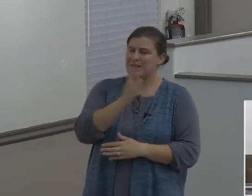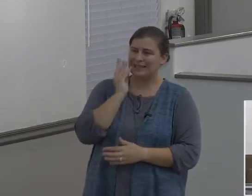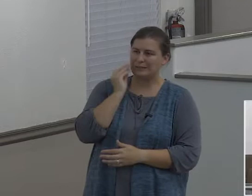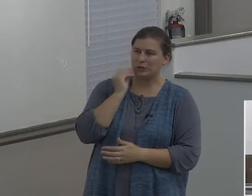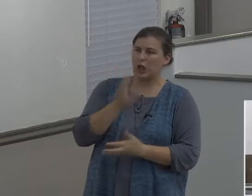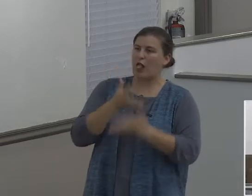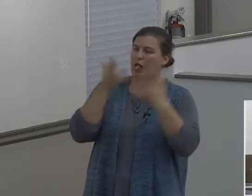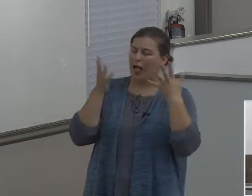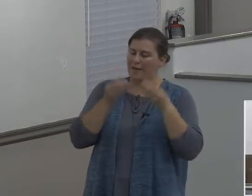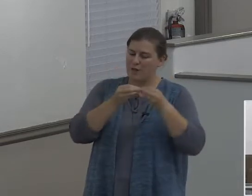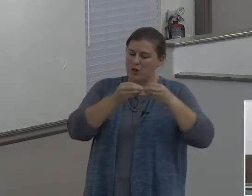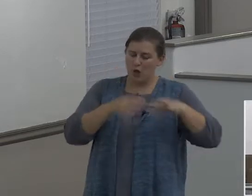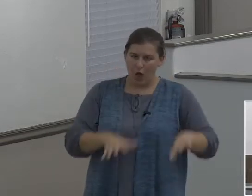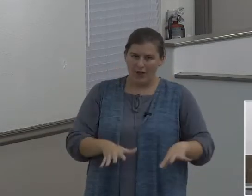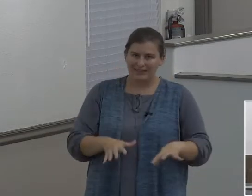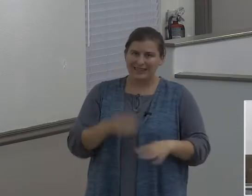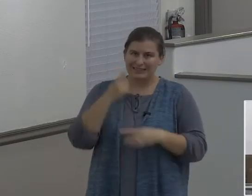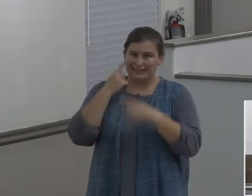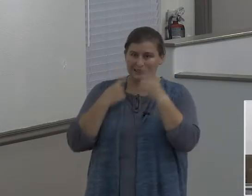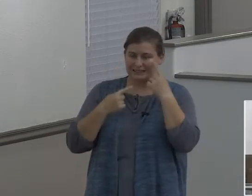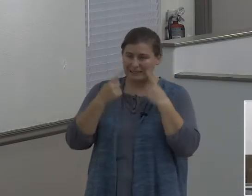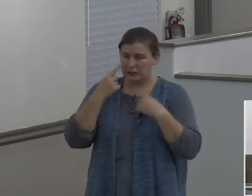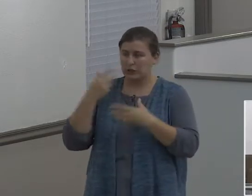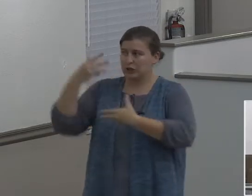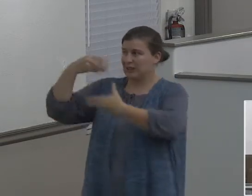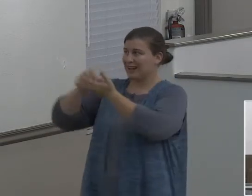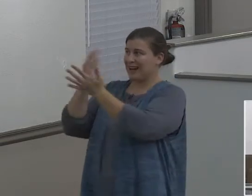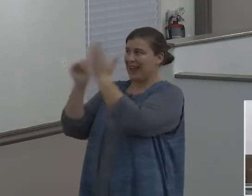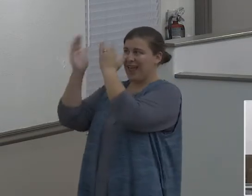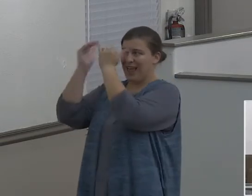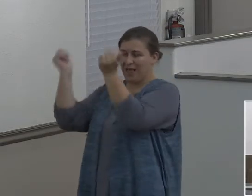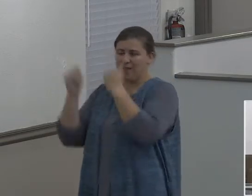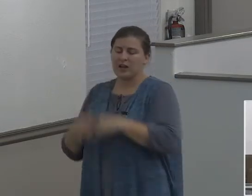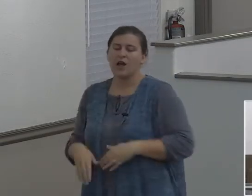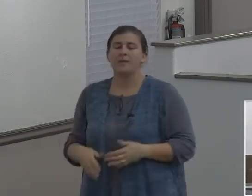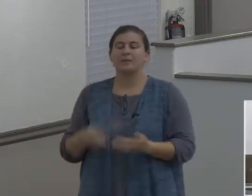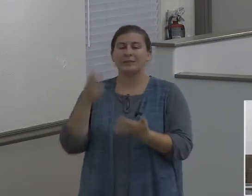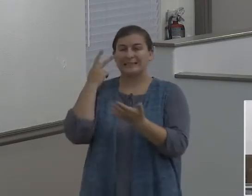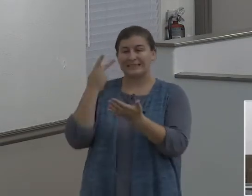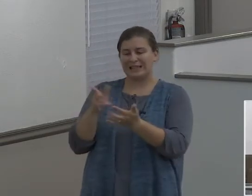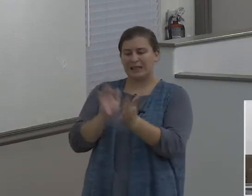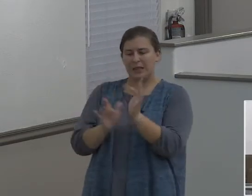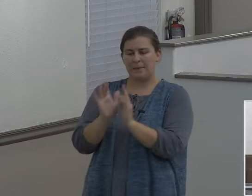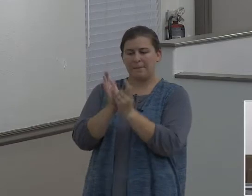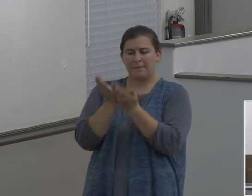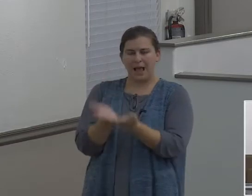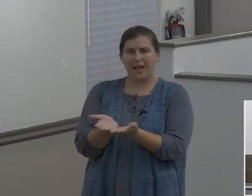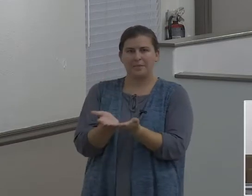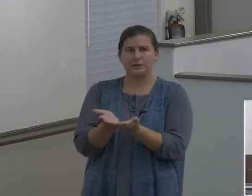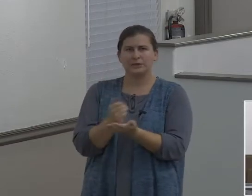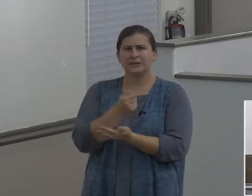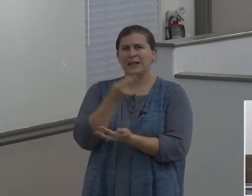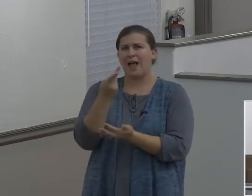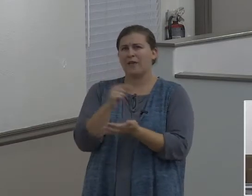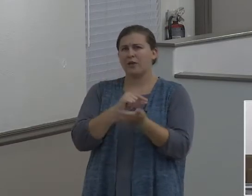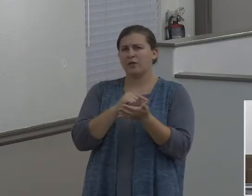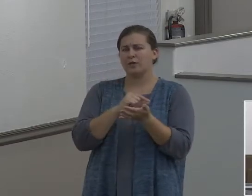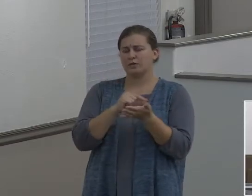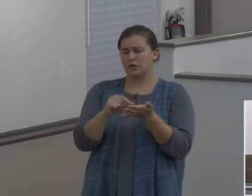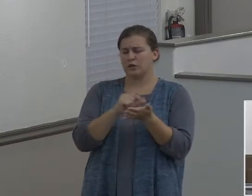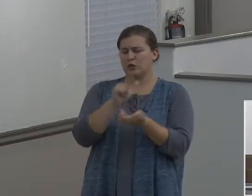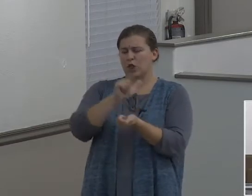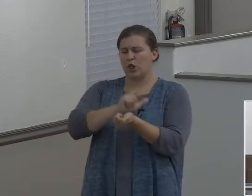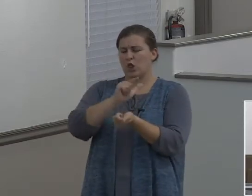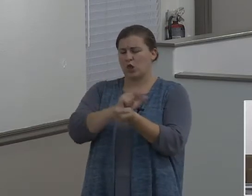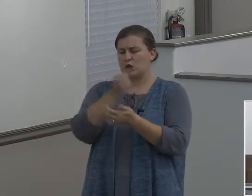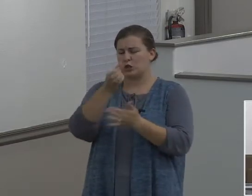So we'll look at that. But if you look in your Bibles here, a couple of places in the Scripture. Luke 17, verse 28.